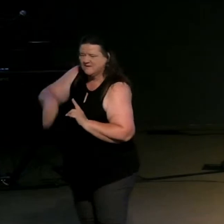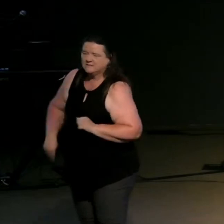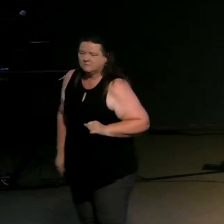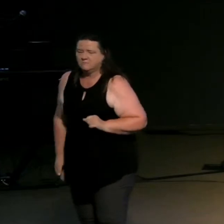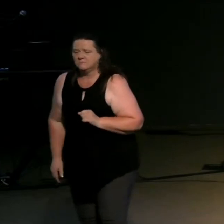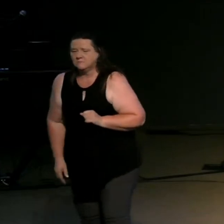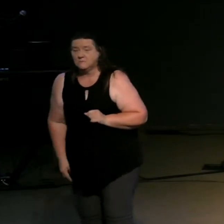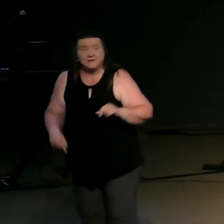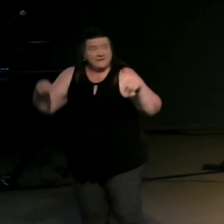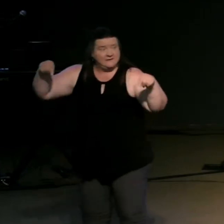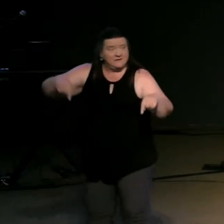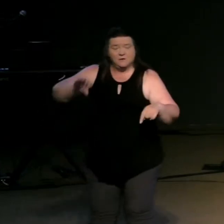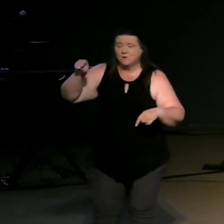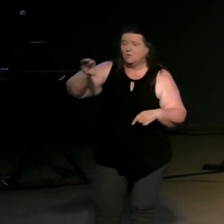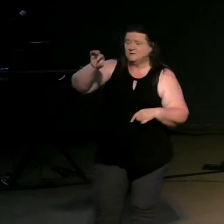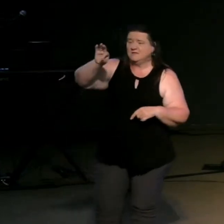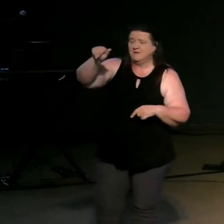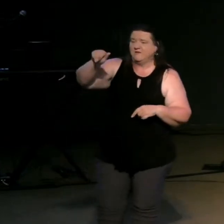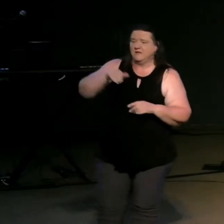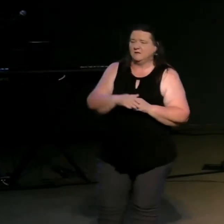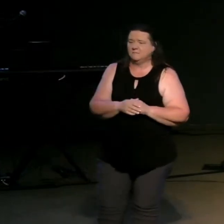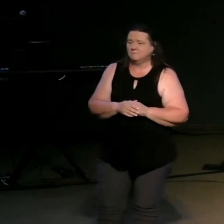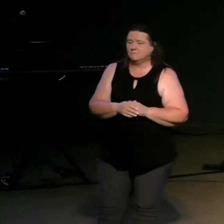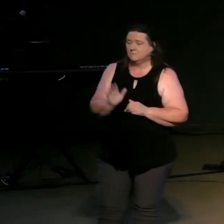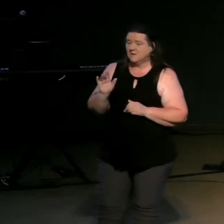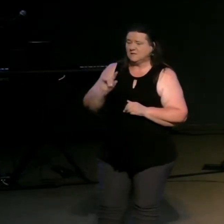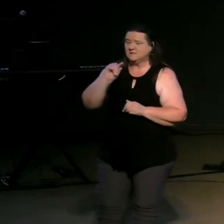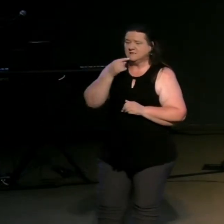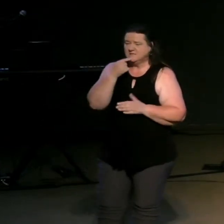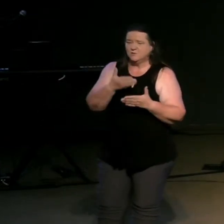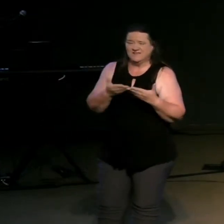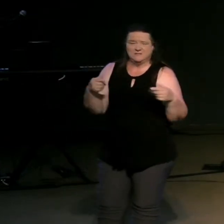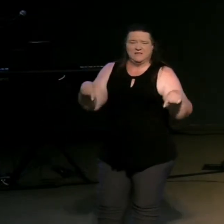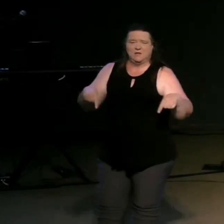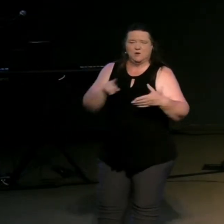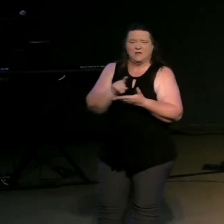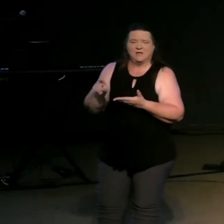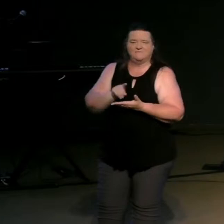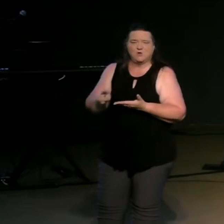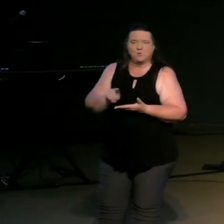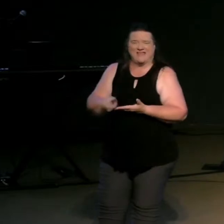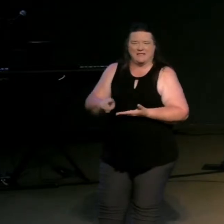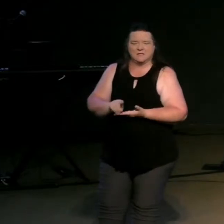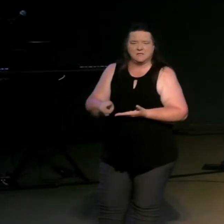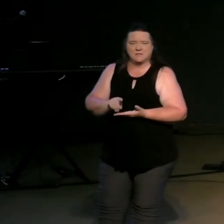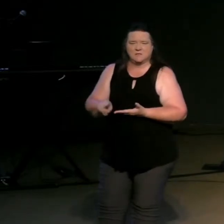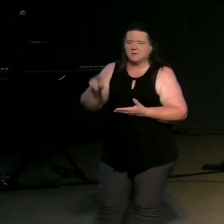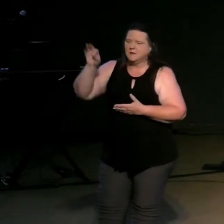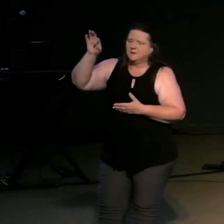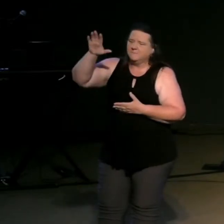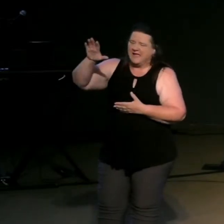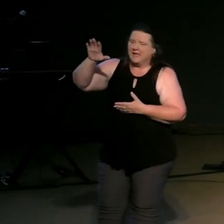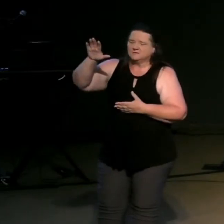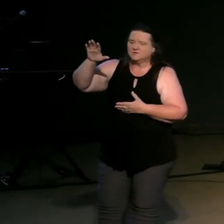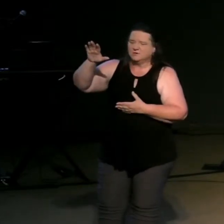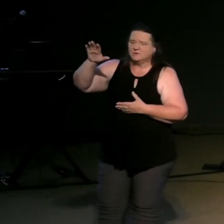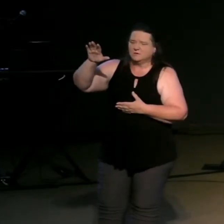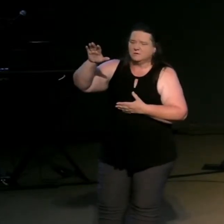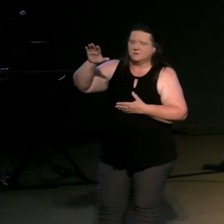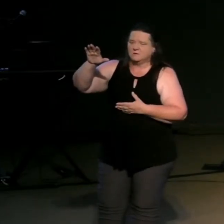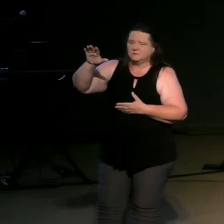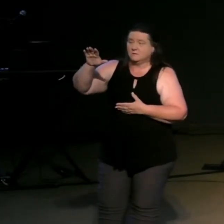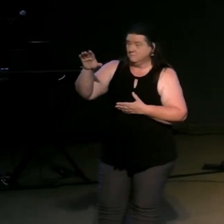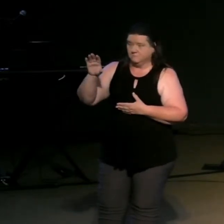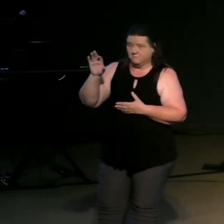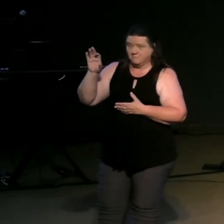at orange county first assembly we take that so serious every week pastor please give the church pastor says